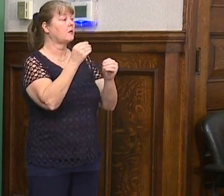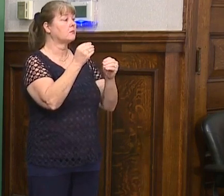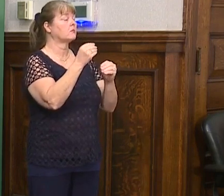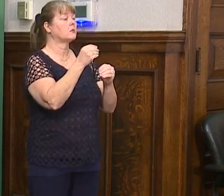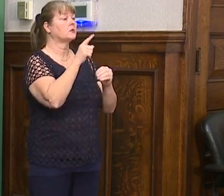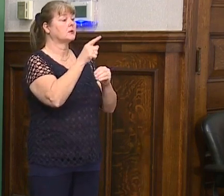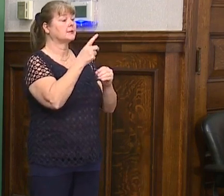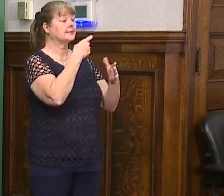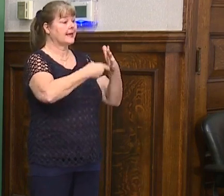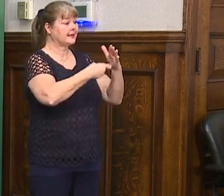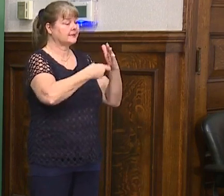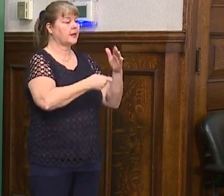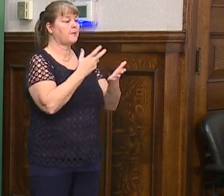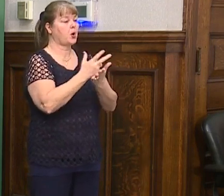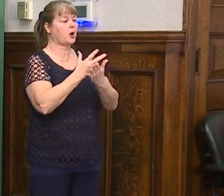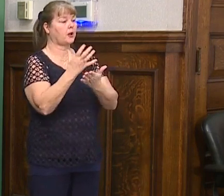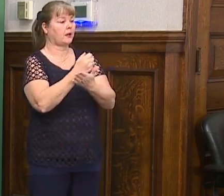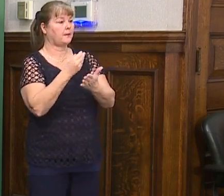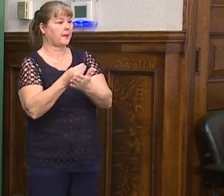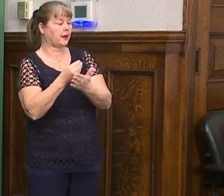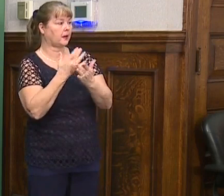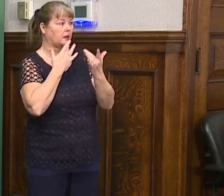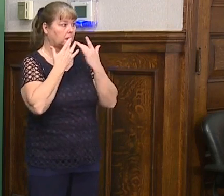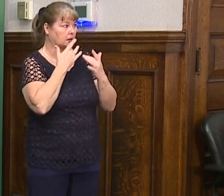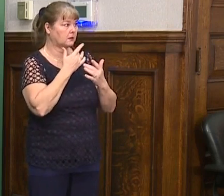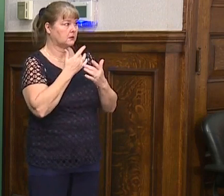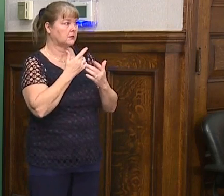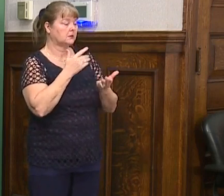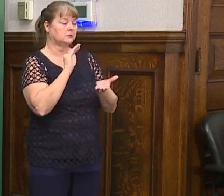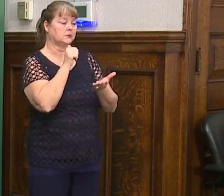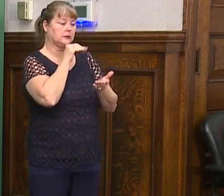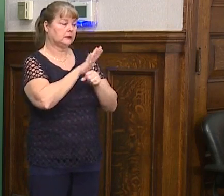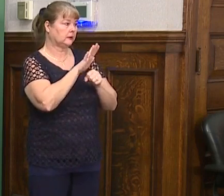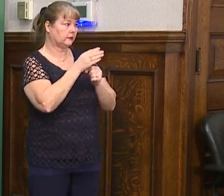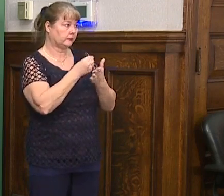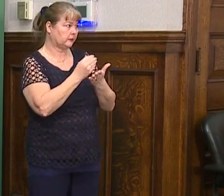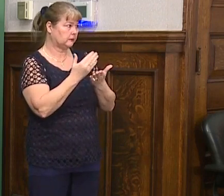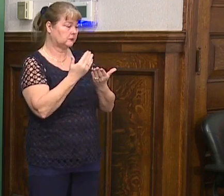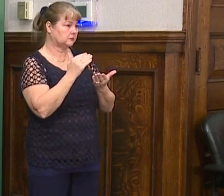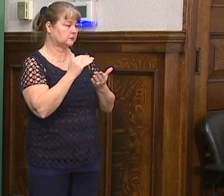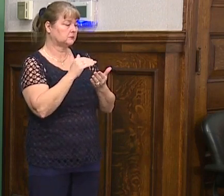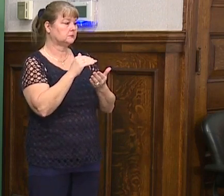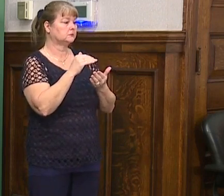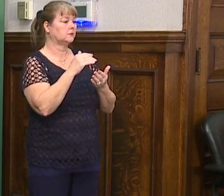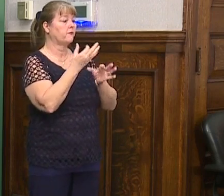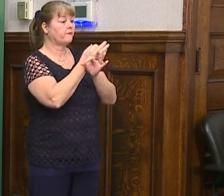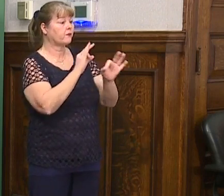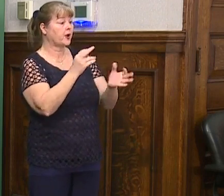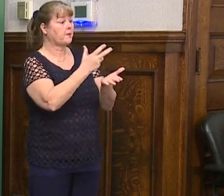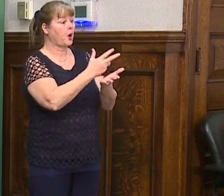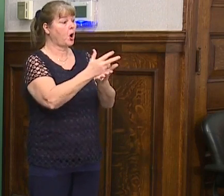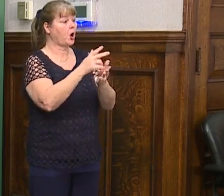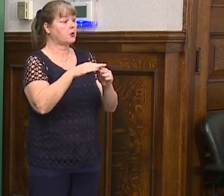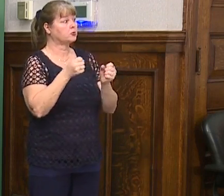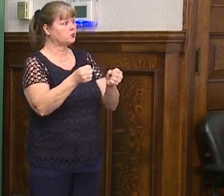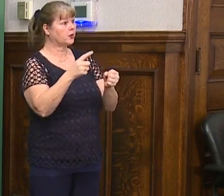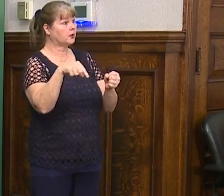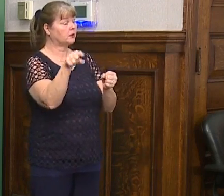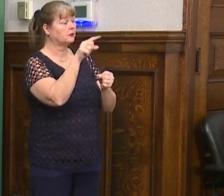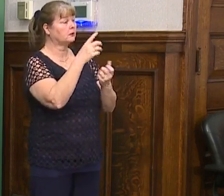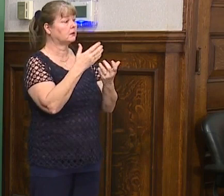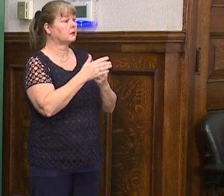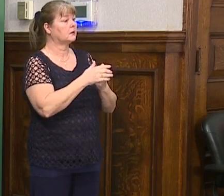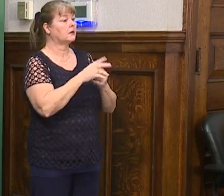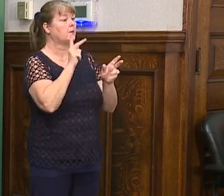but also the parking fund. And as the mayor said, it's it's a very slim margin right now. The problem with free on street parking is that